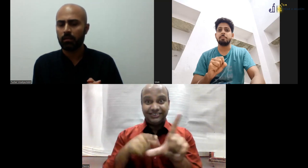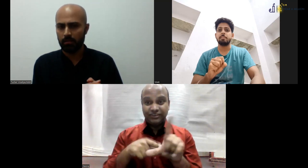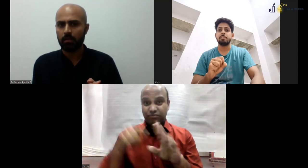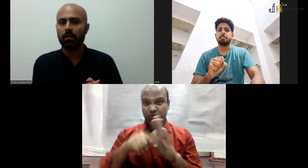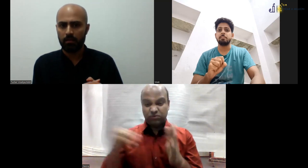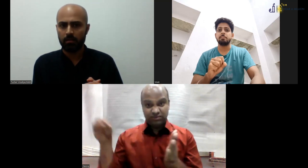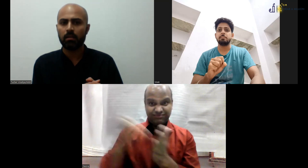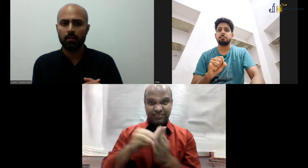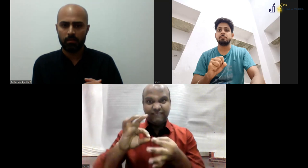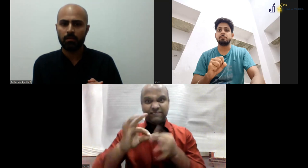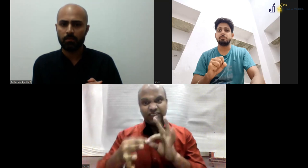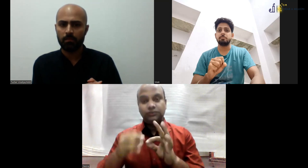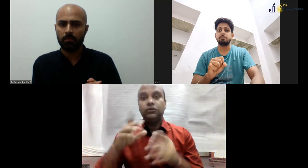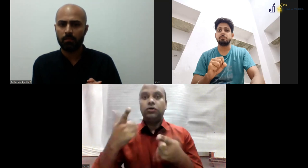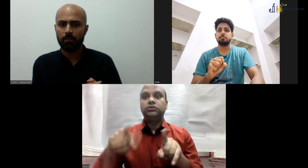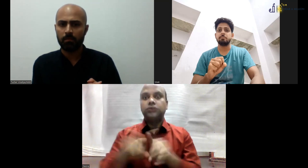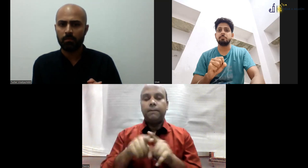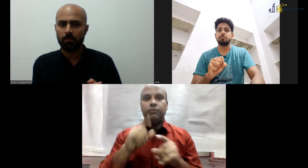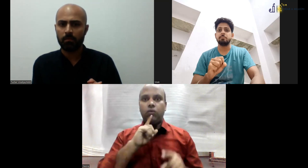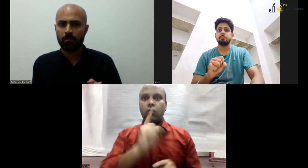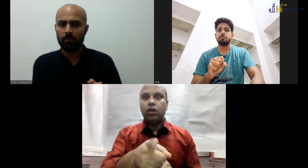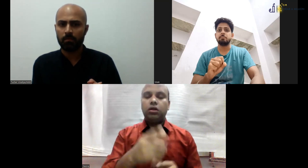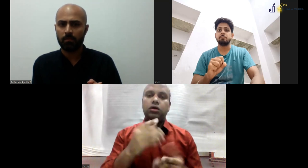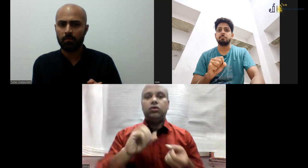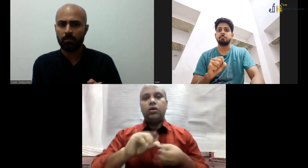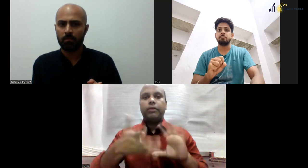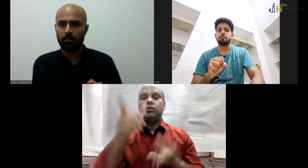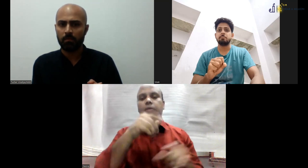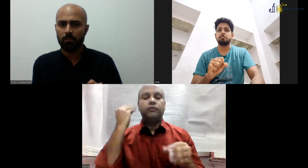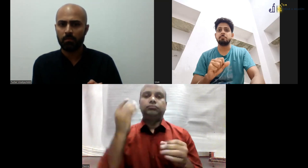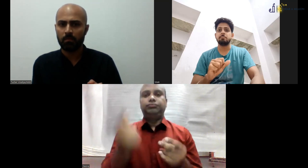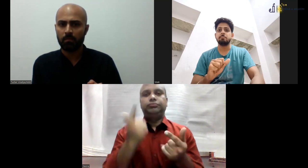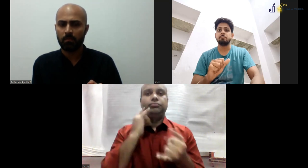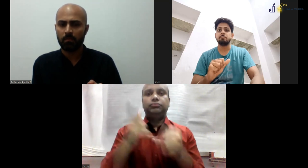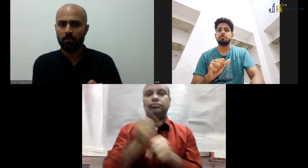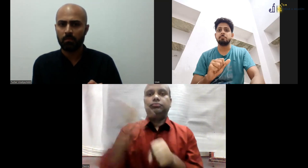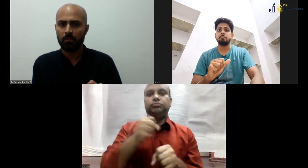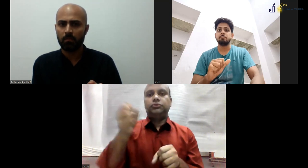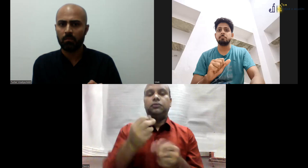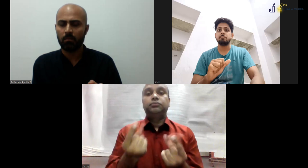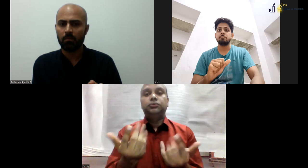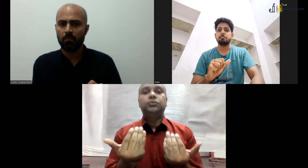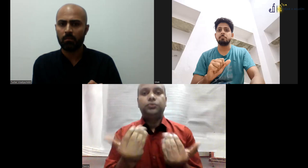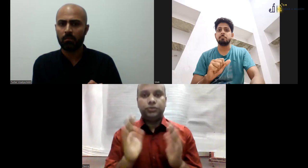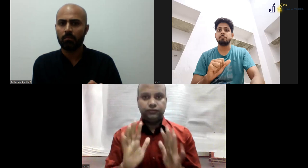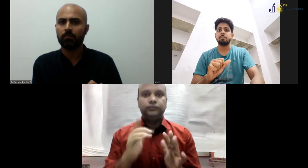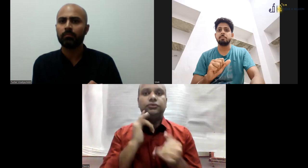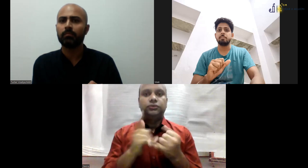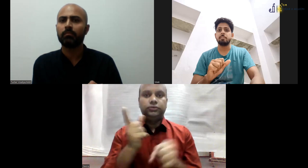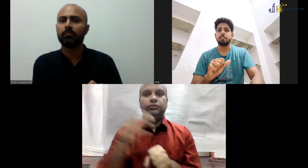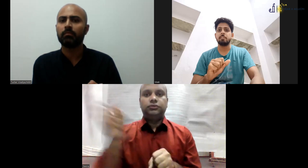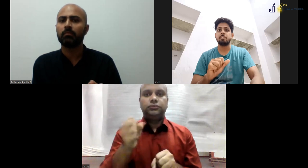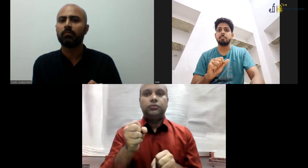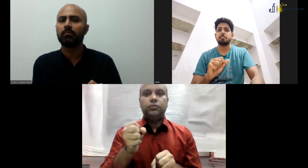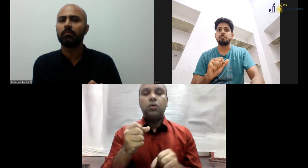that the policy has to be required. We have to make that change and tell that this becomes a